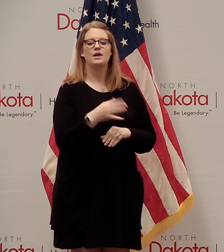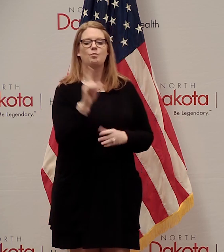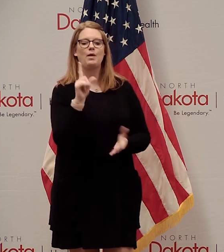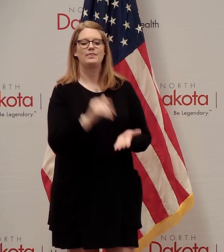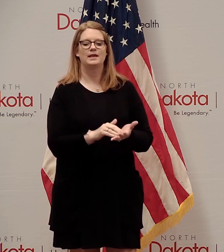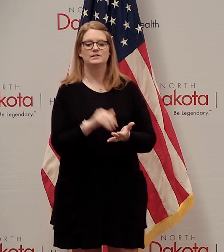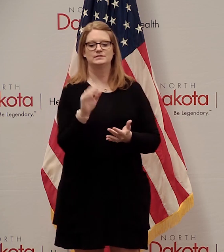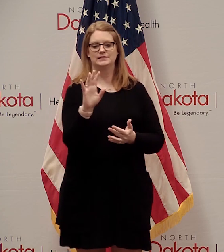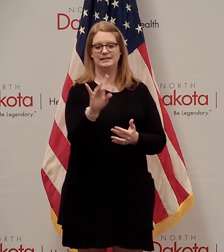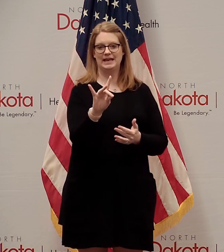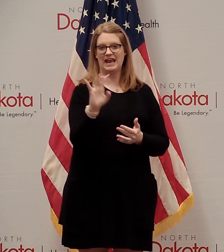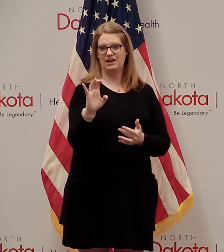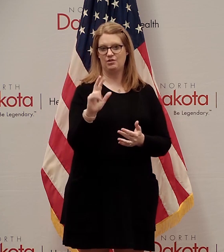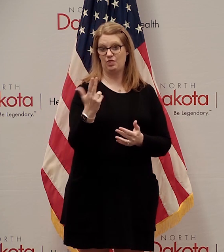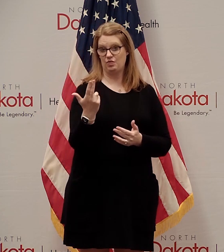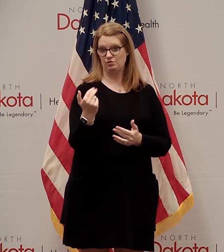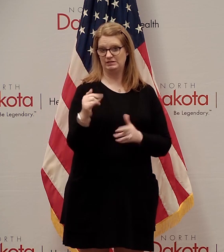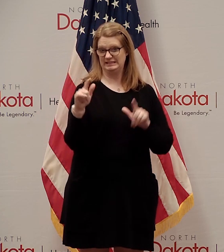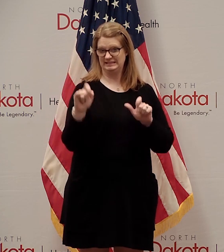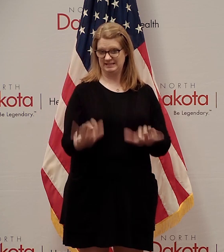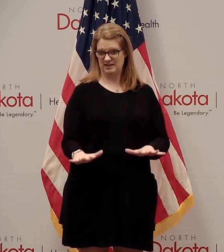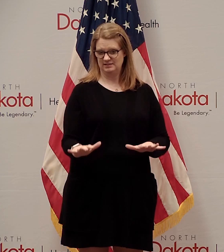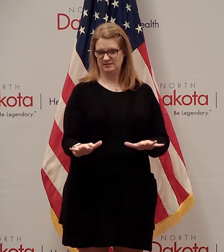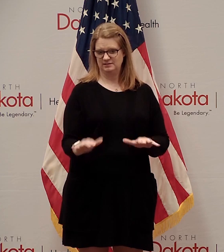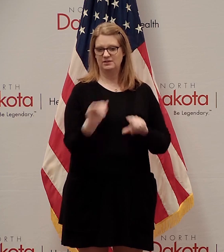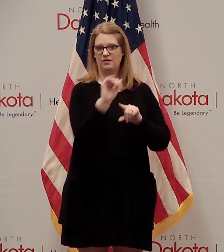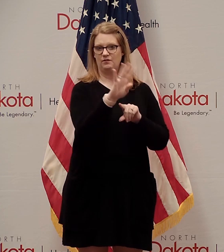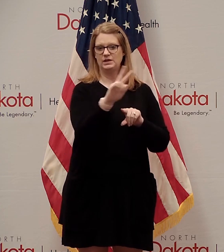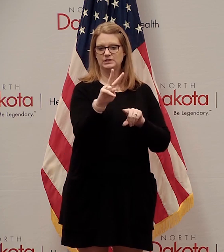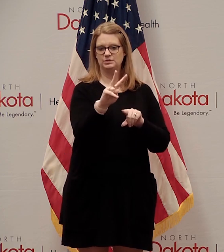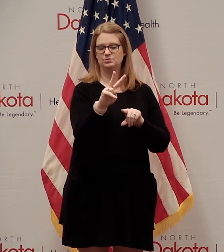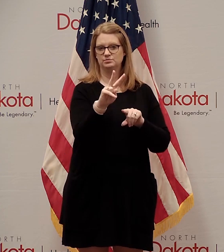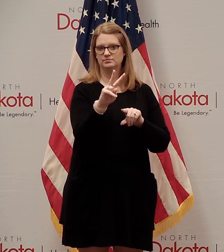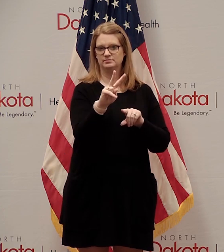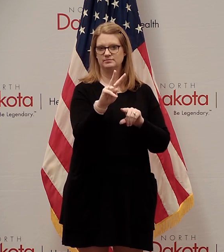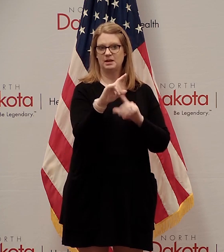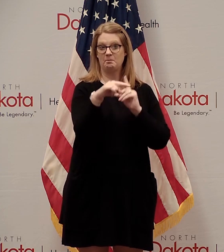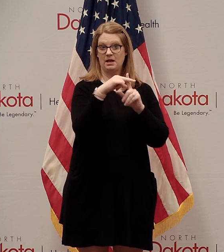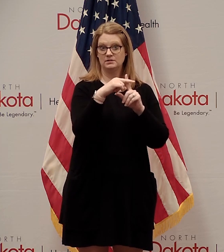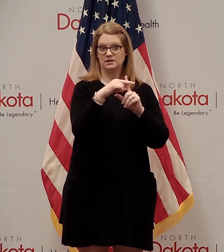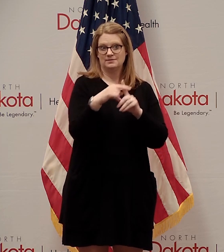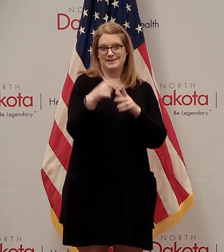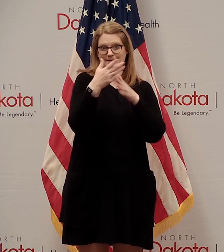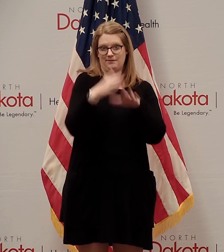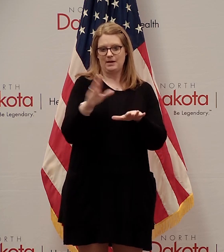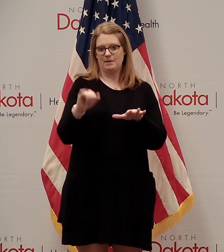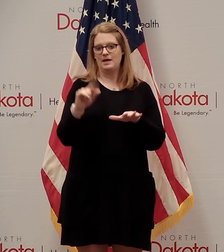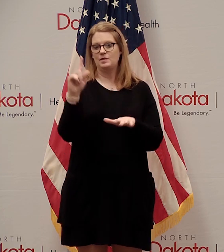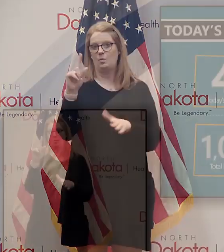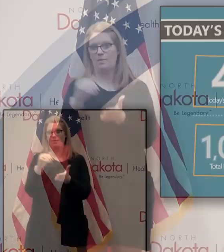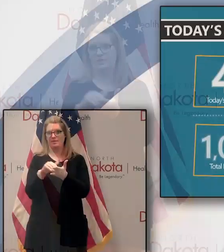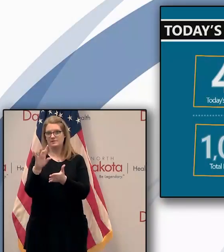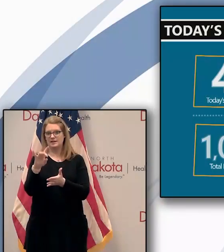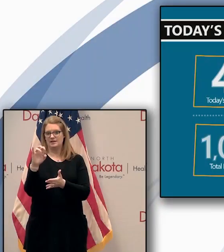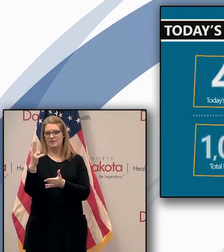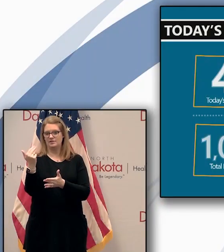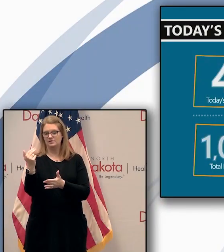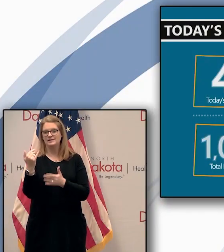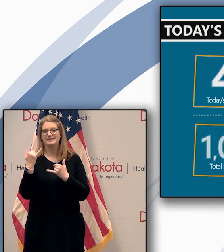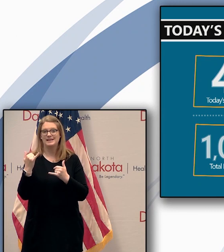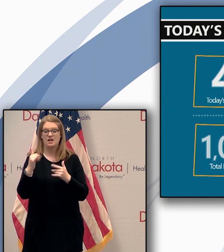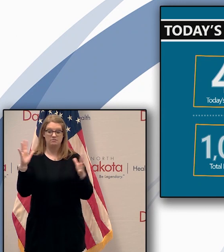,813 tests. Dividing the 42 positives by the 1813 that gets you to the 2